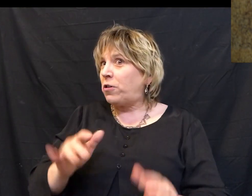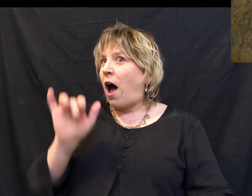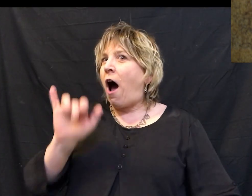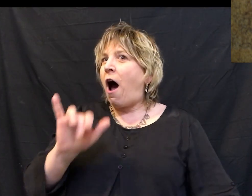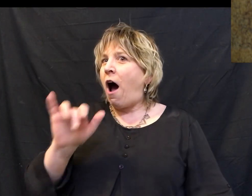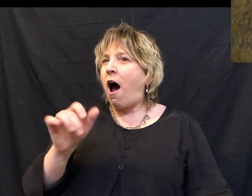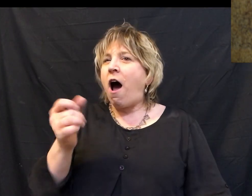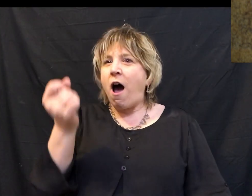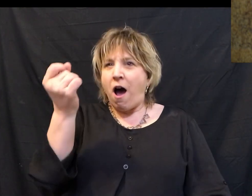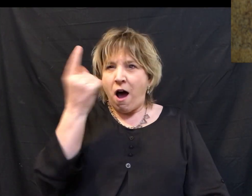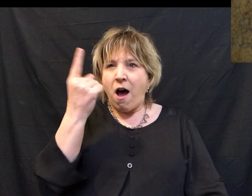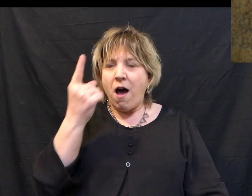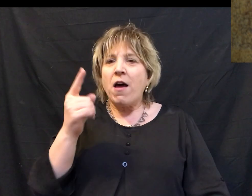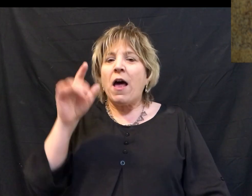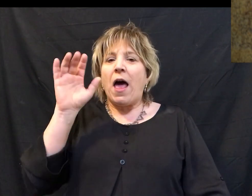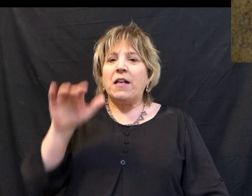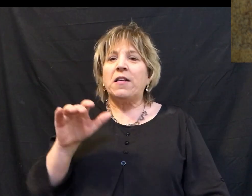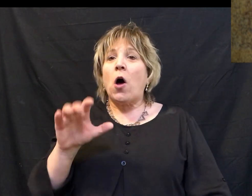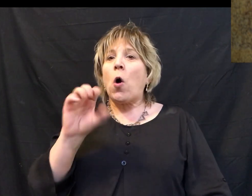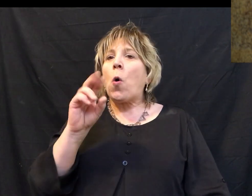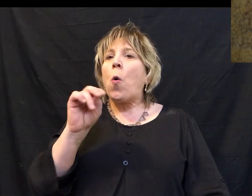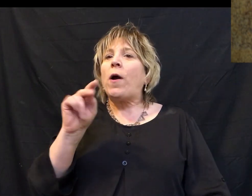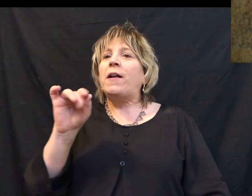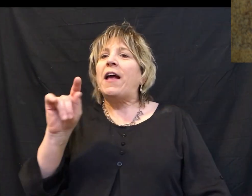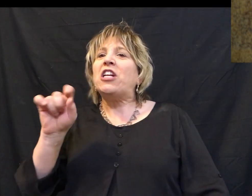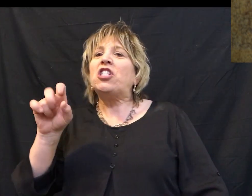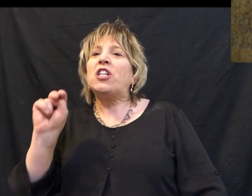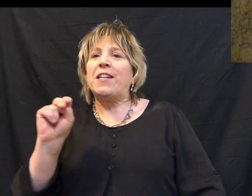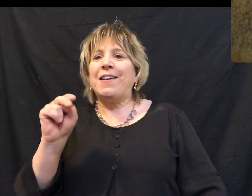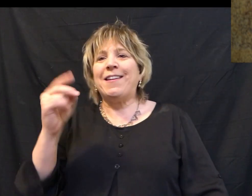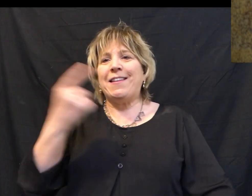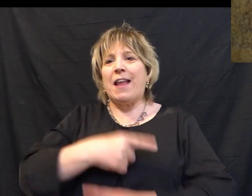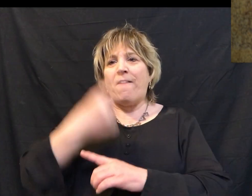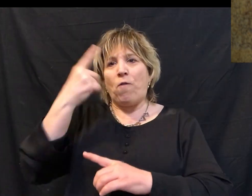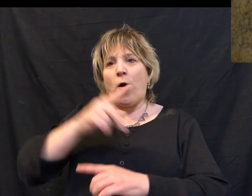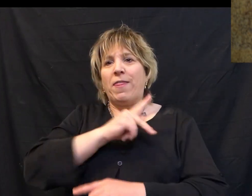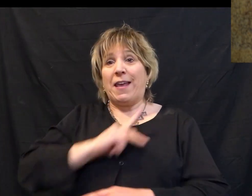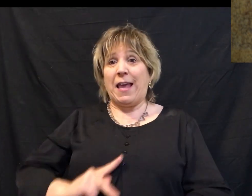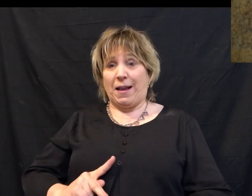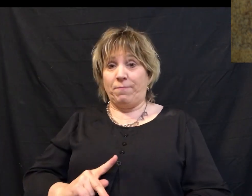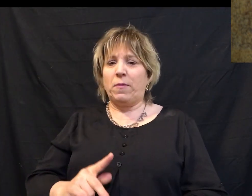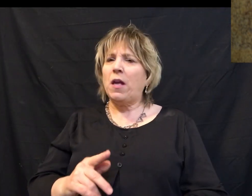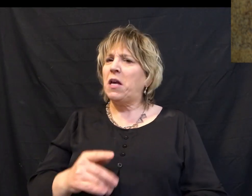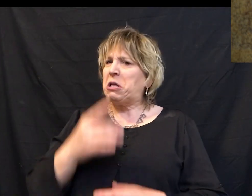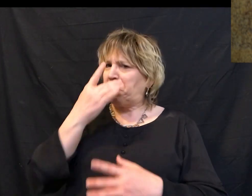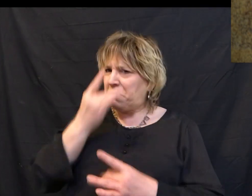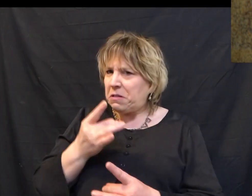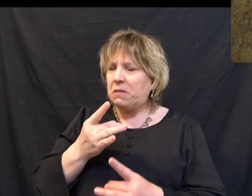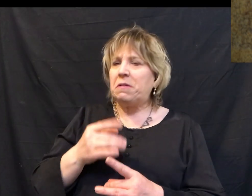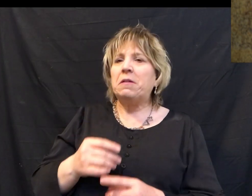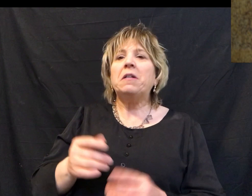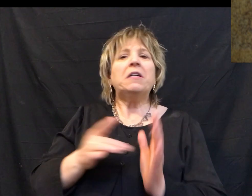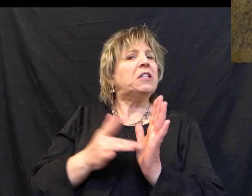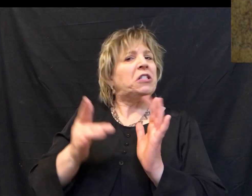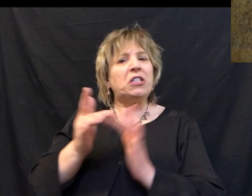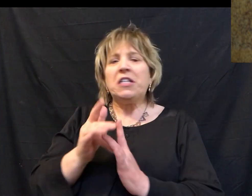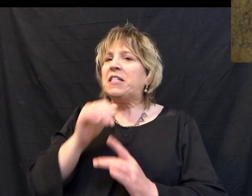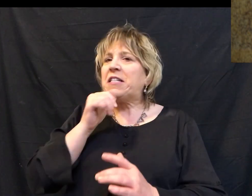saw this as a coronation day for their king. And the interesting thing here is that